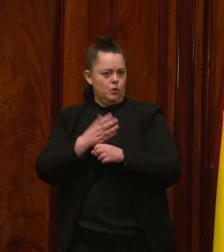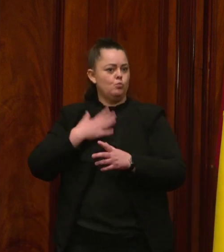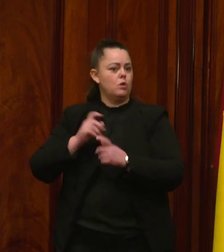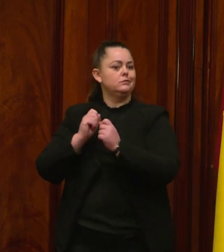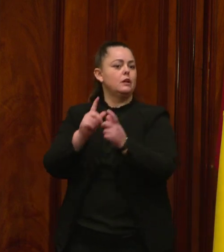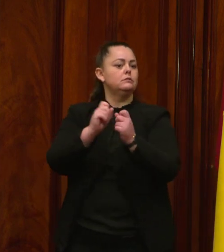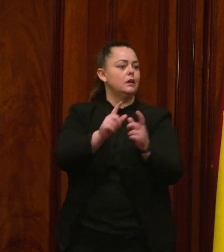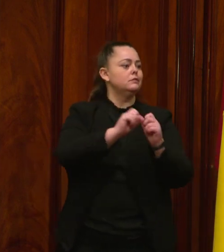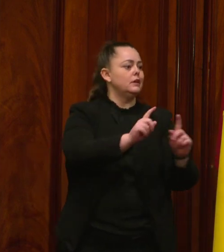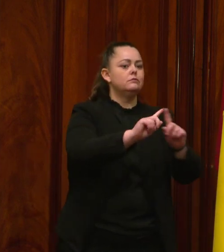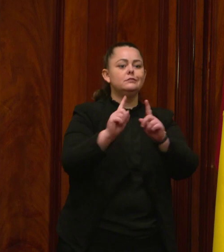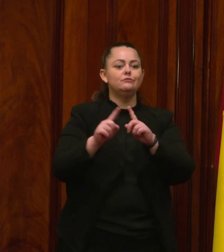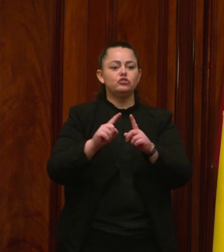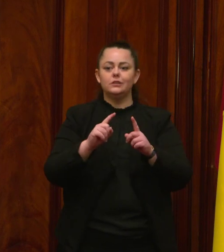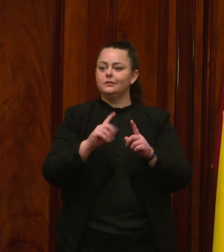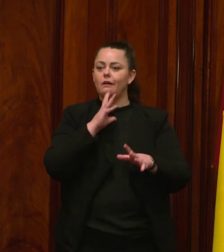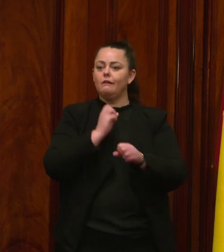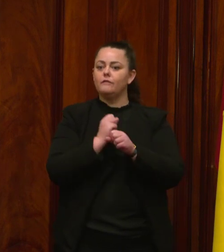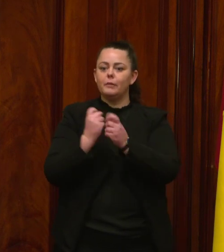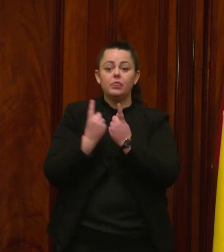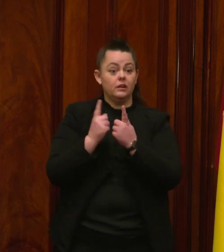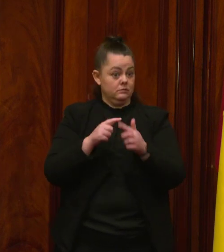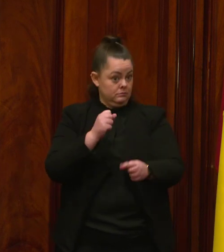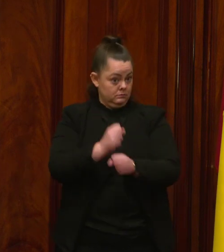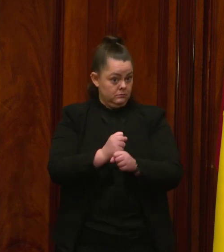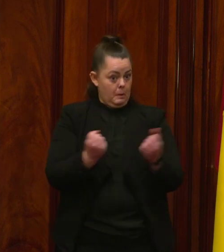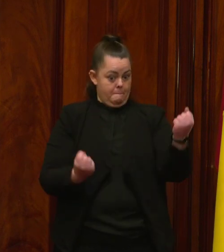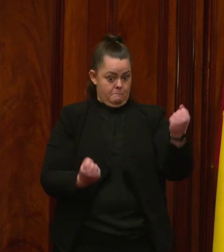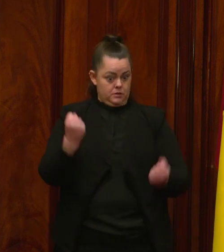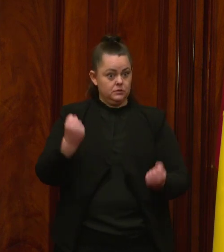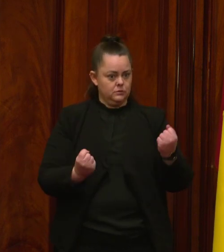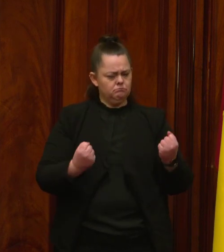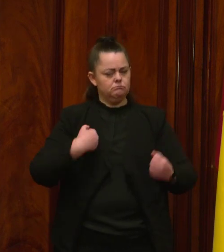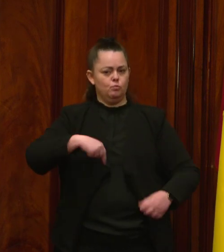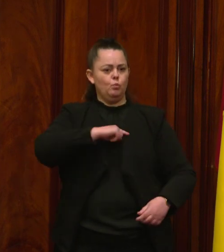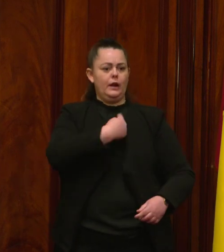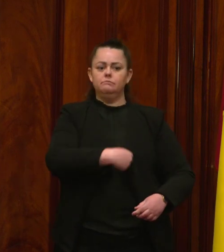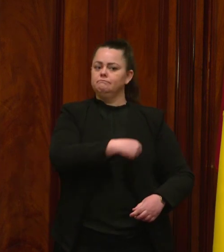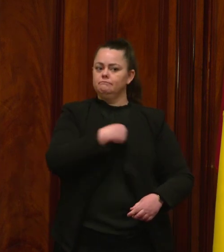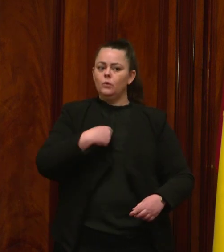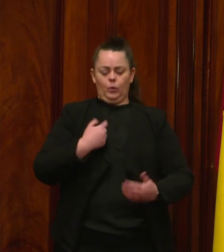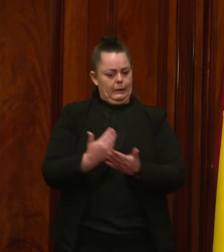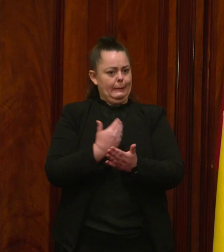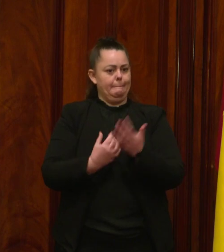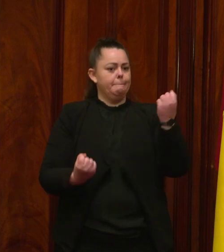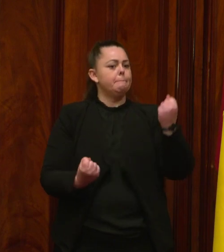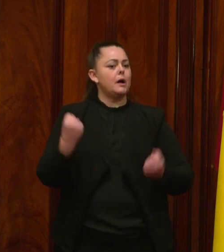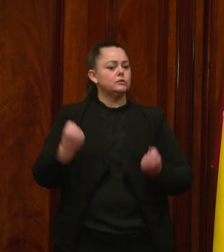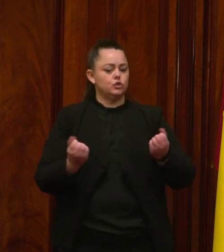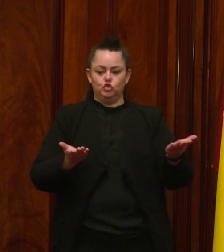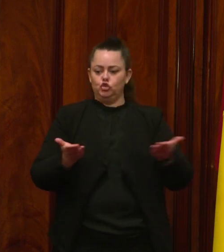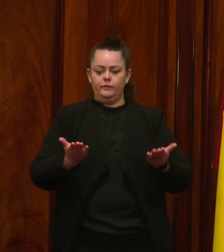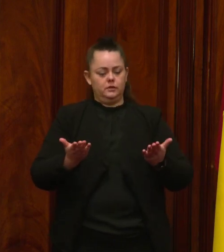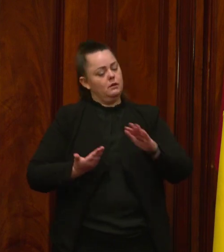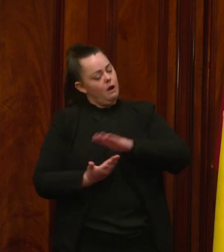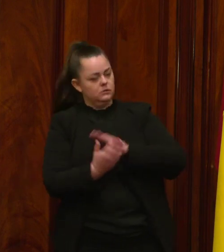now and into the future. And it will aim to improve the delivery of bus services by establishing a bus industry taskforce.